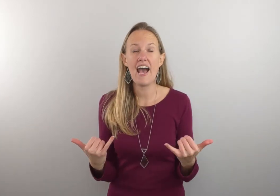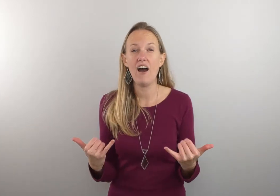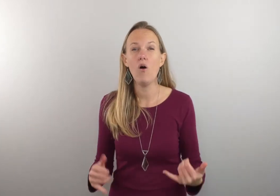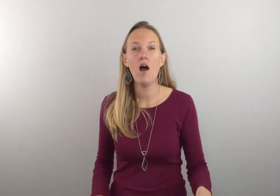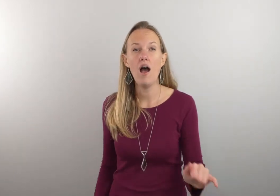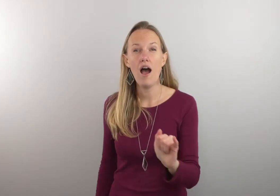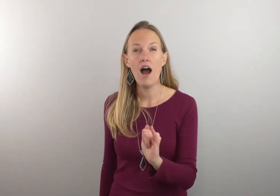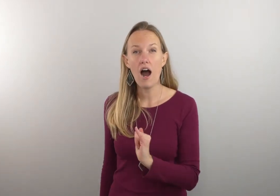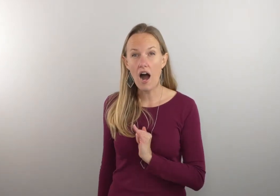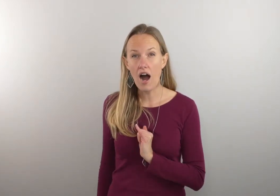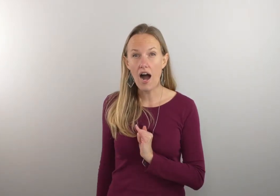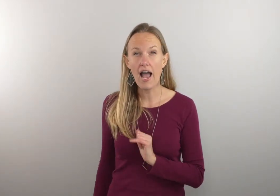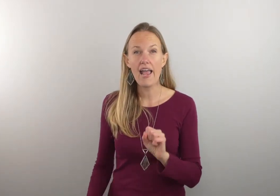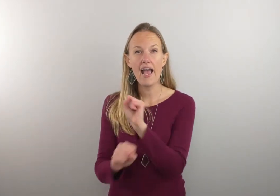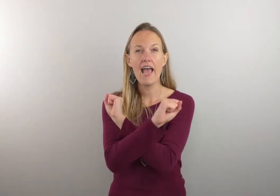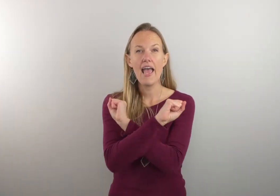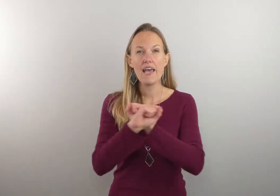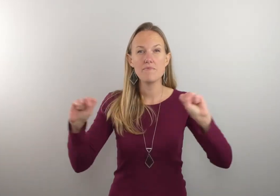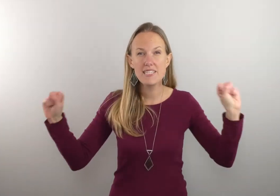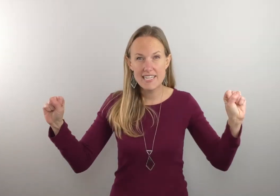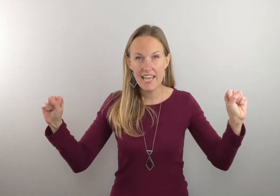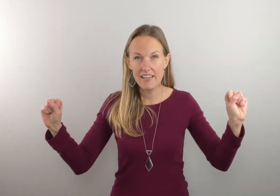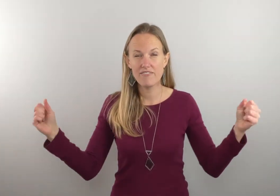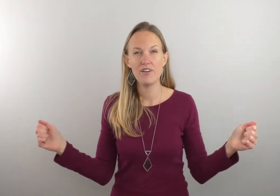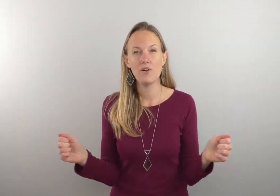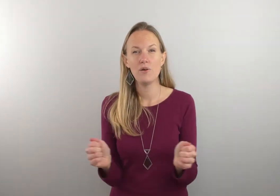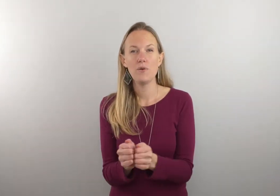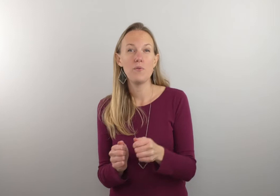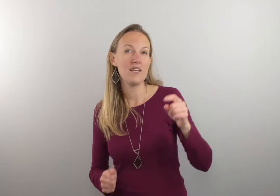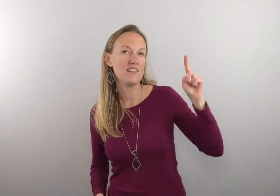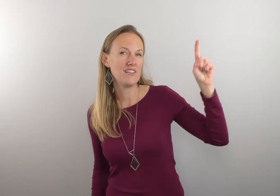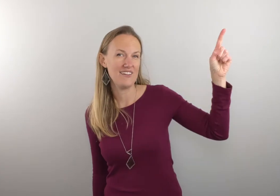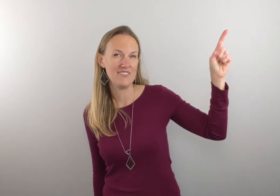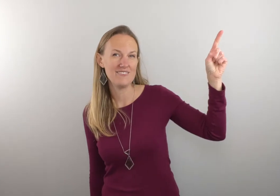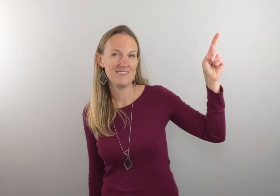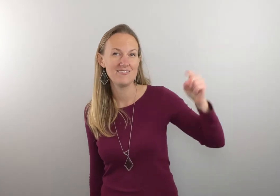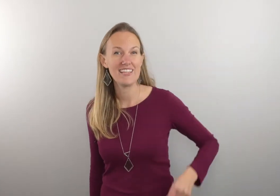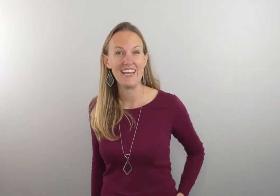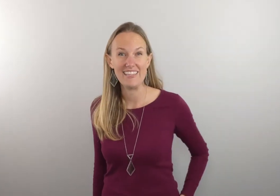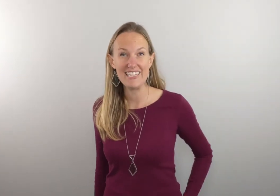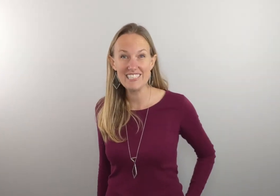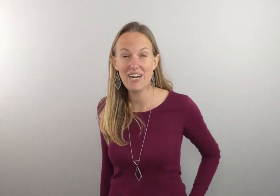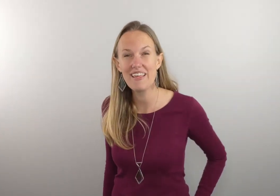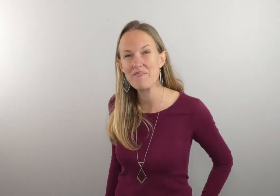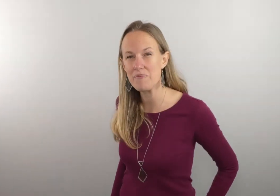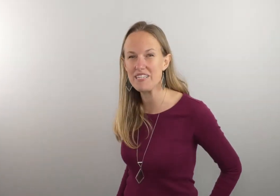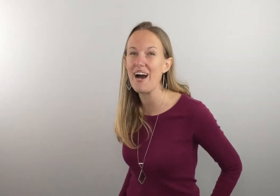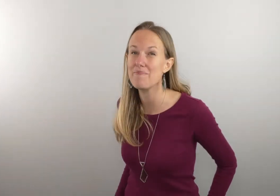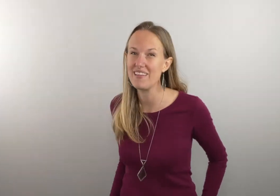I am safe with you okay let's try that from the top and then